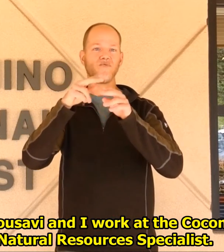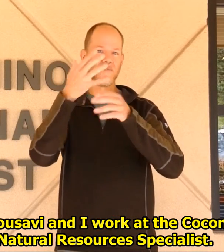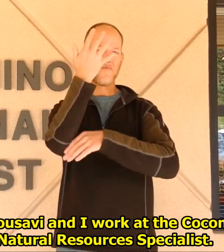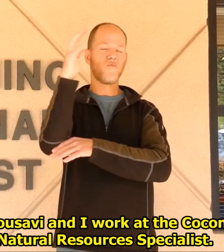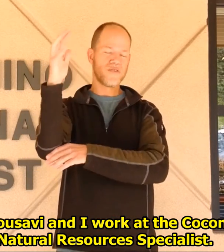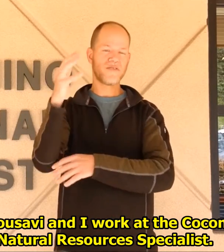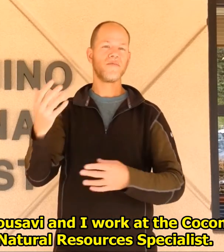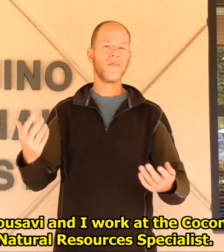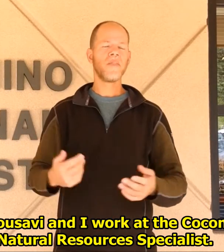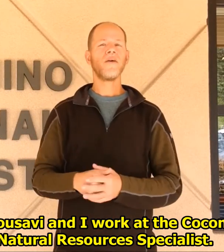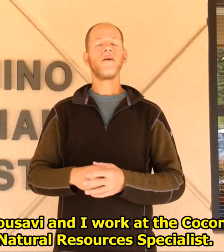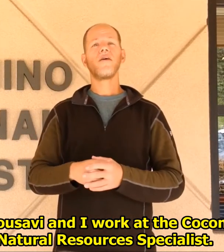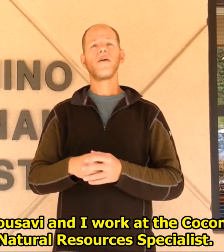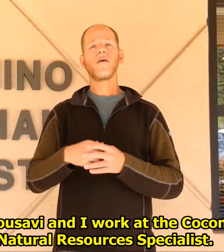Coconino National Forest.